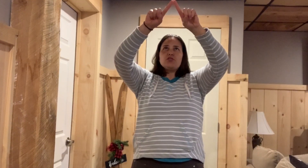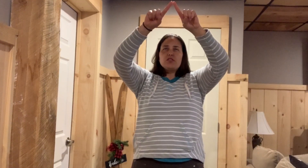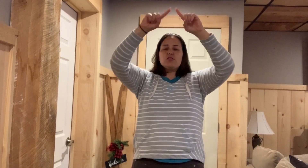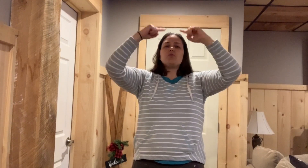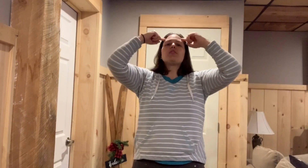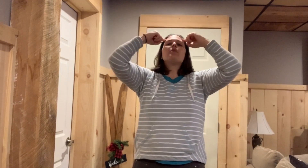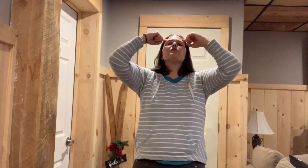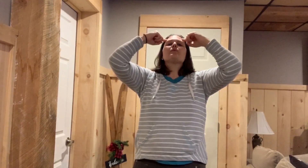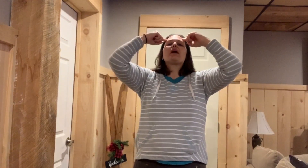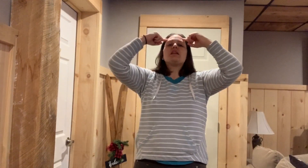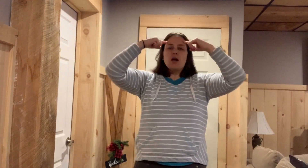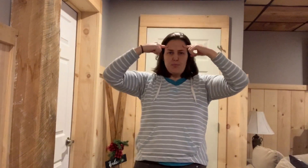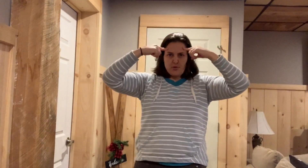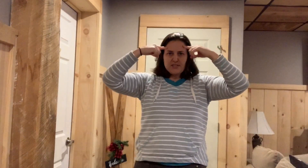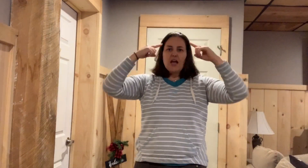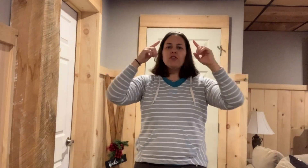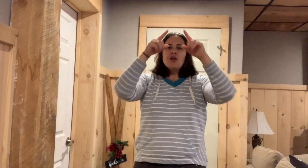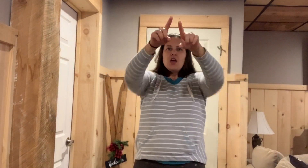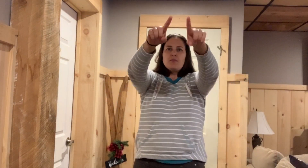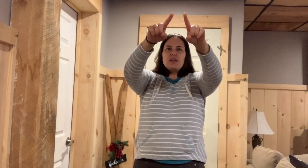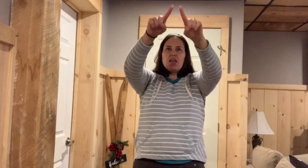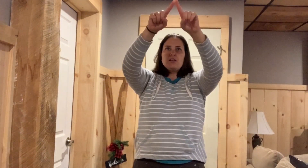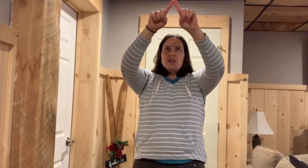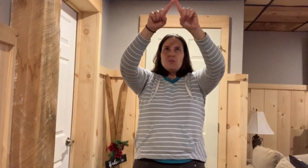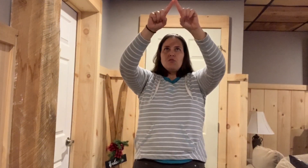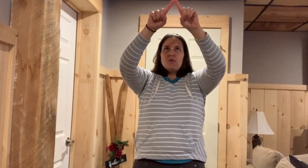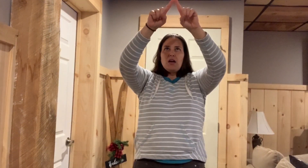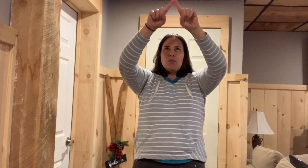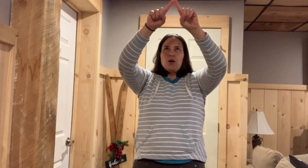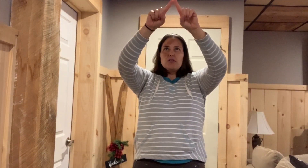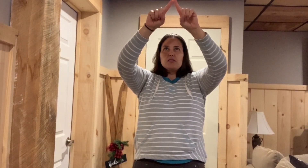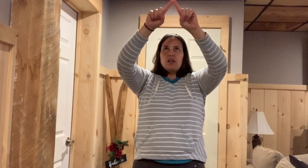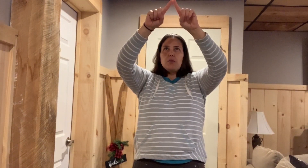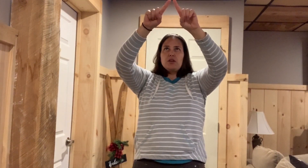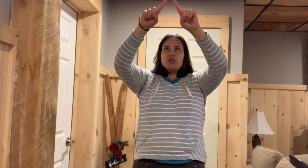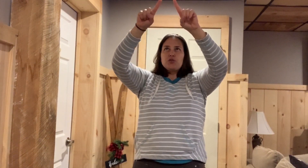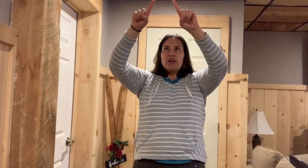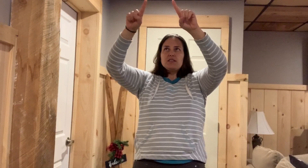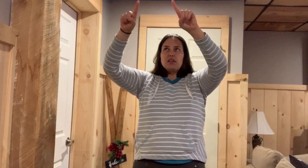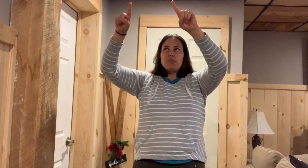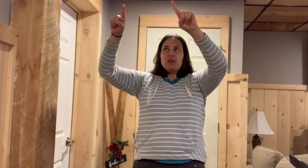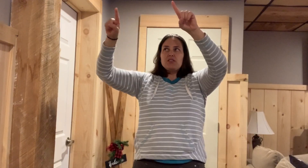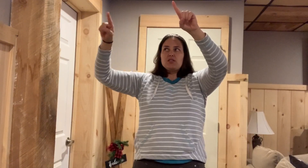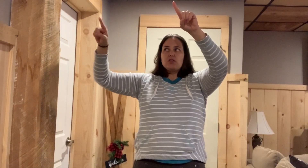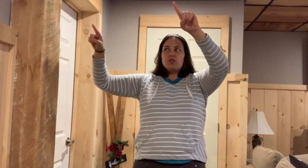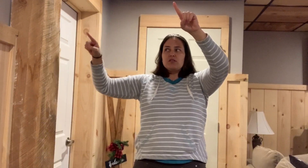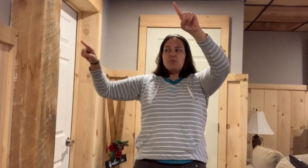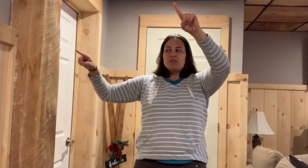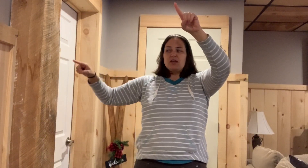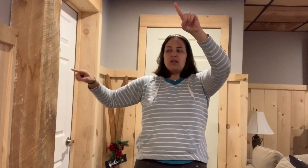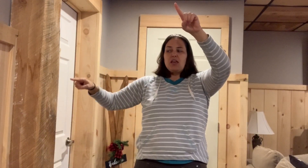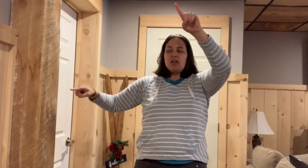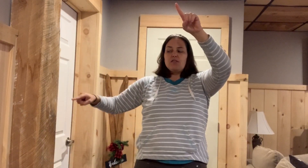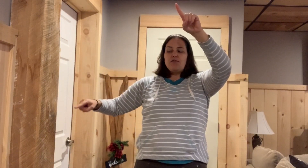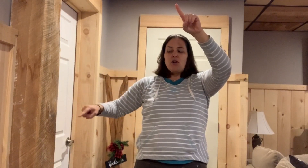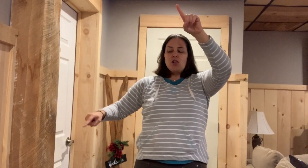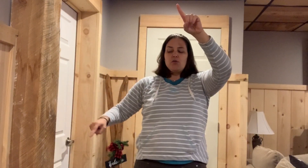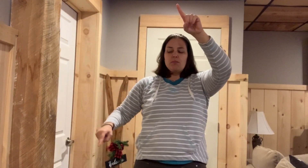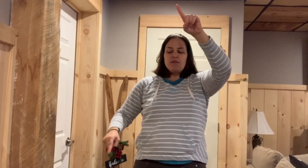draw a circle without moving my head up or down. I'm going to again, move my eyeballs and I'm going to trace a big circle as best I can following my